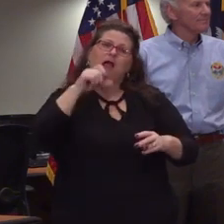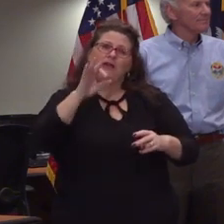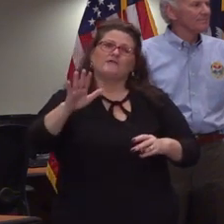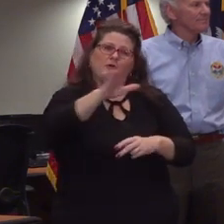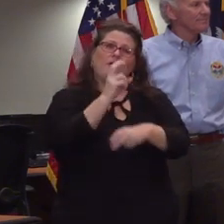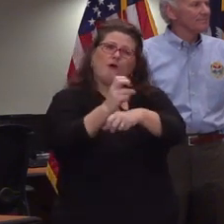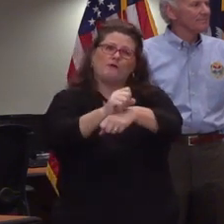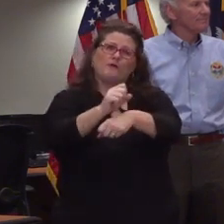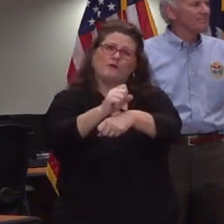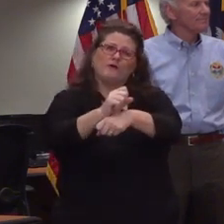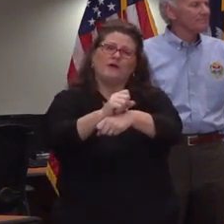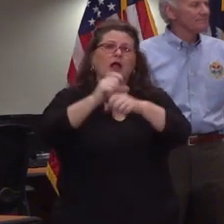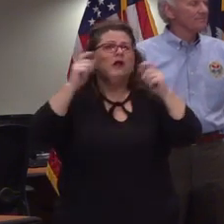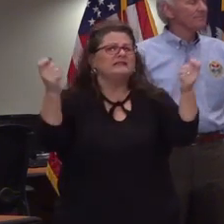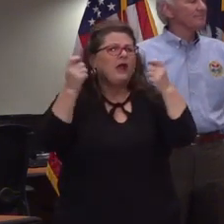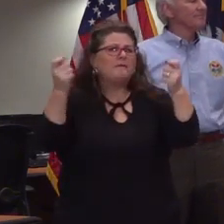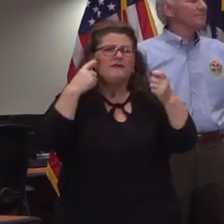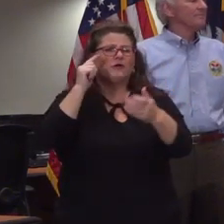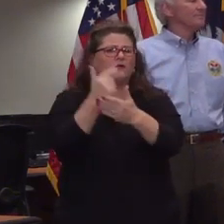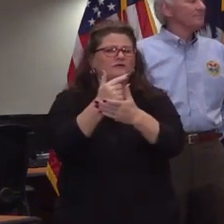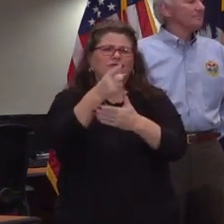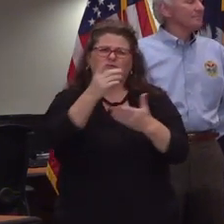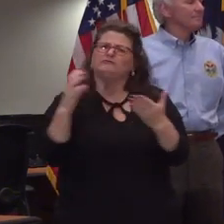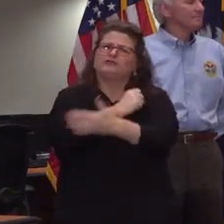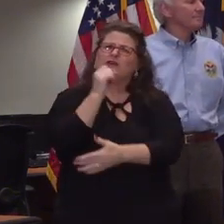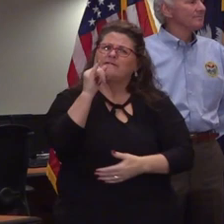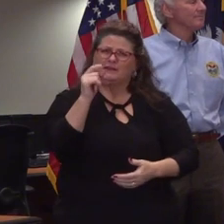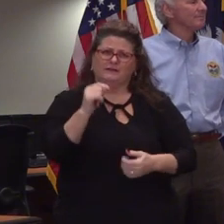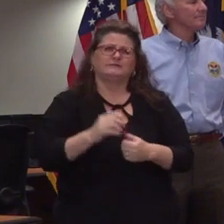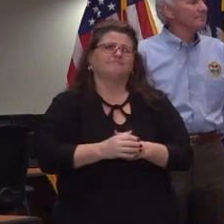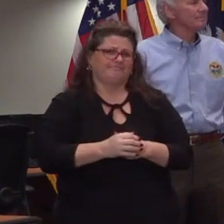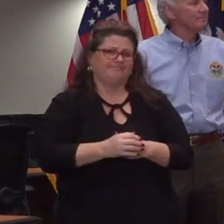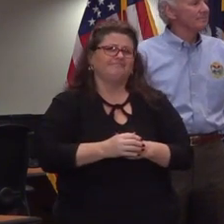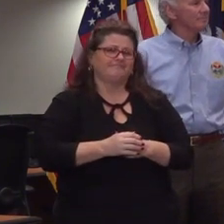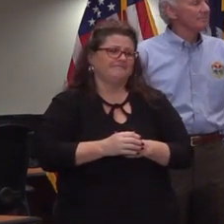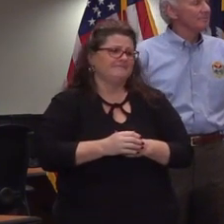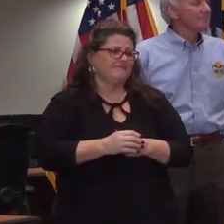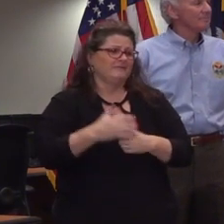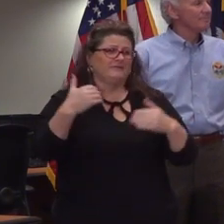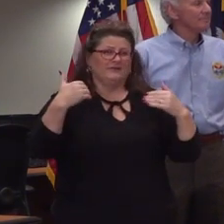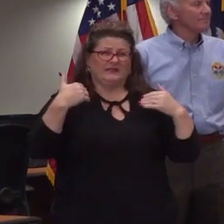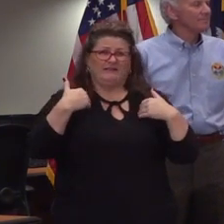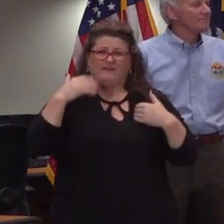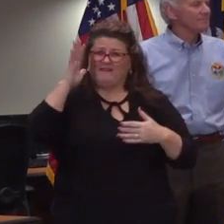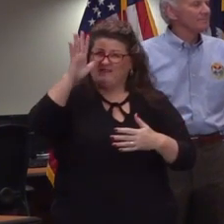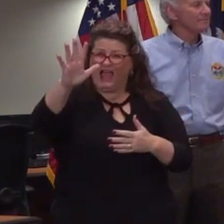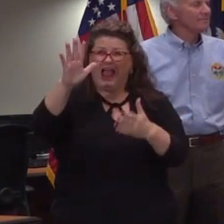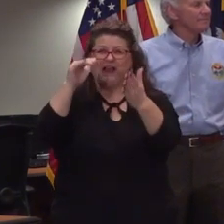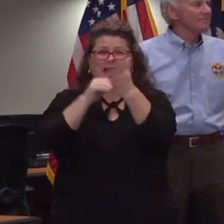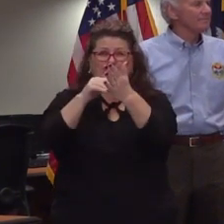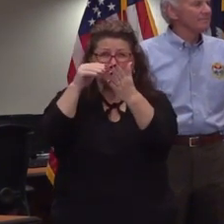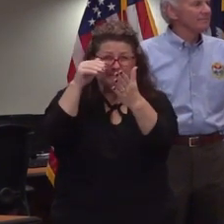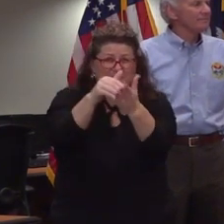graduation ceremony and we want that to happen for you we have served over five million meals as